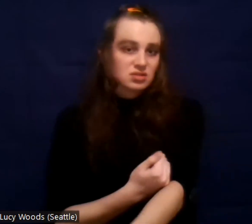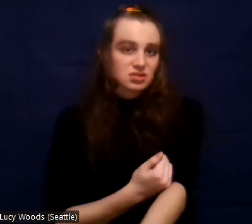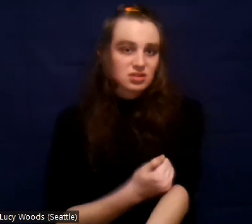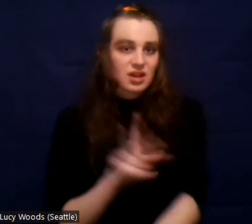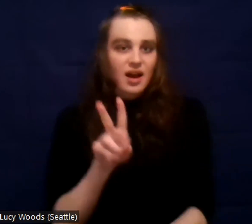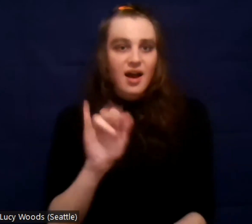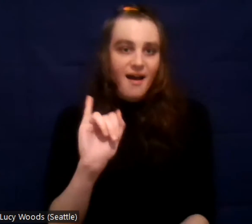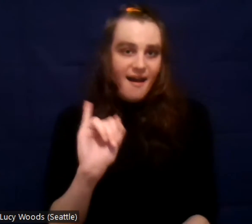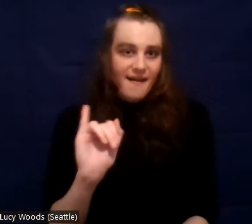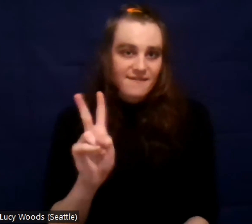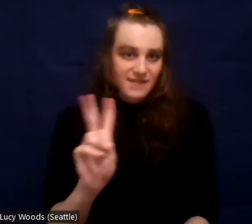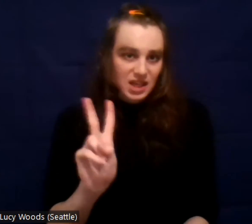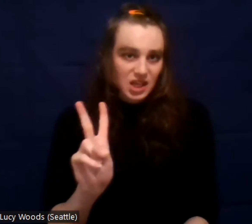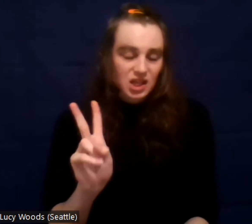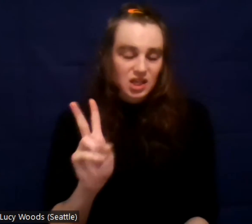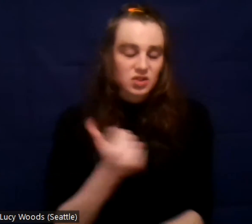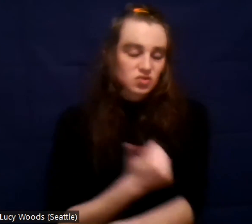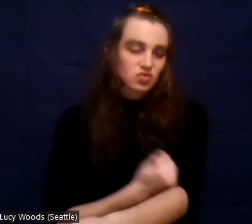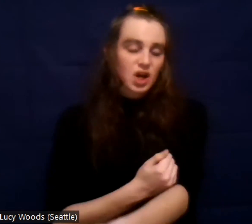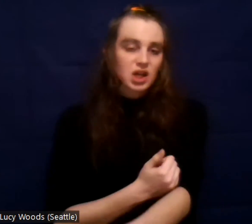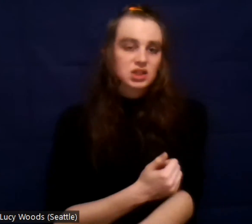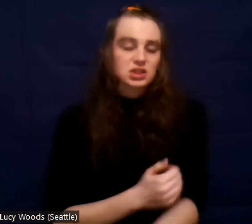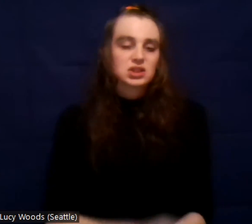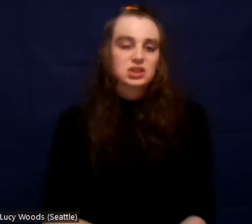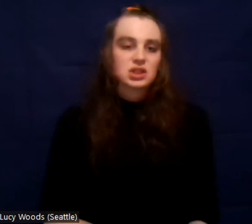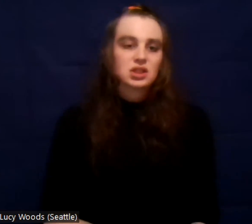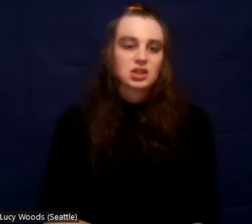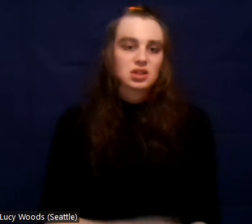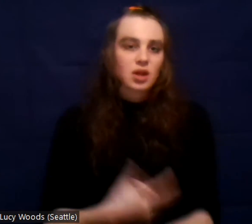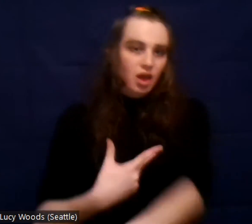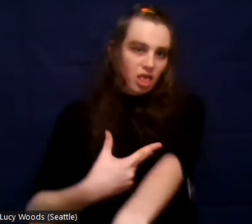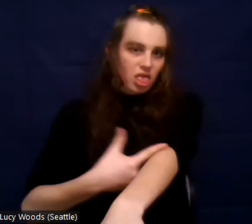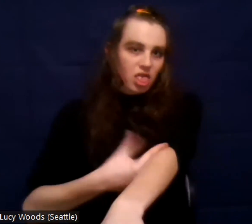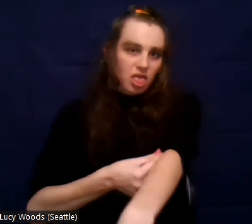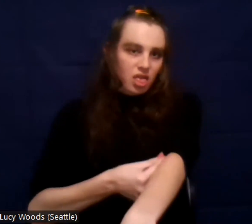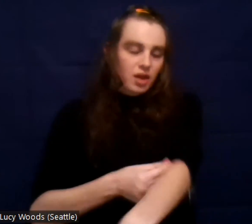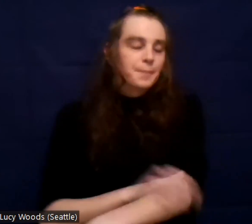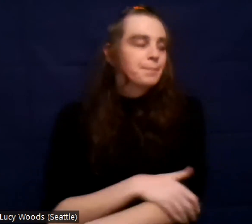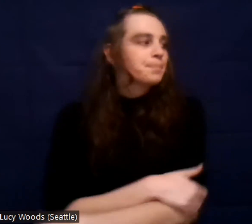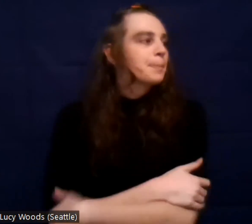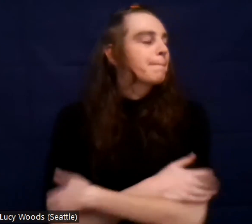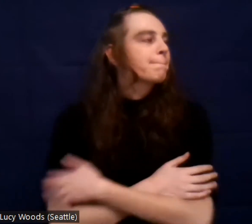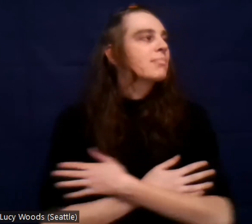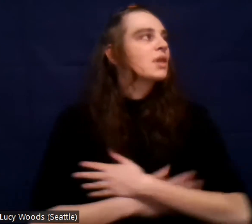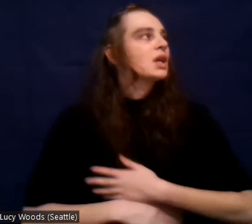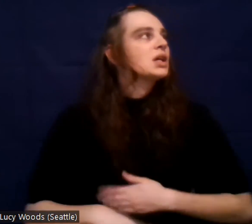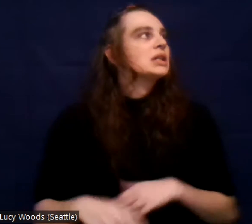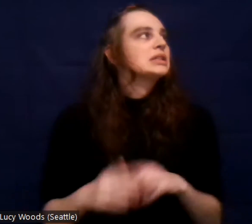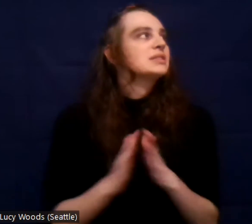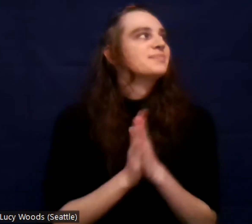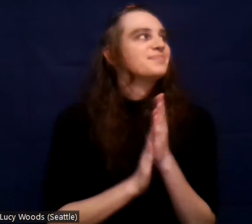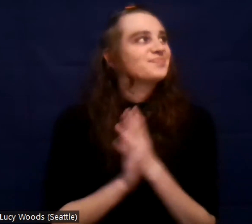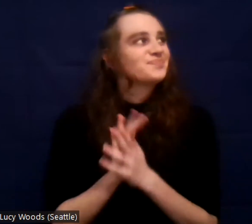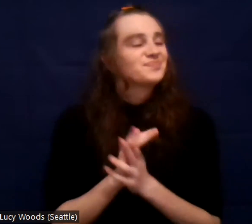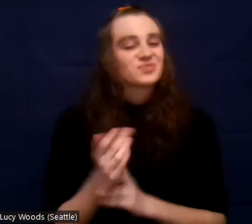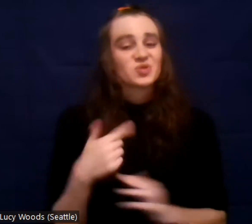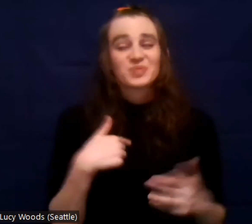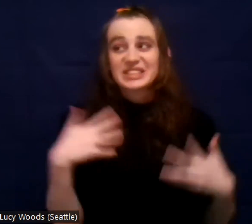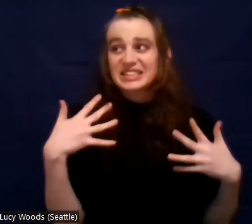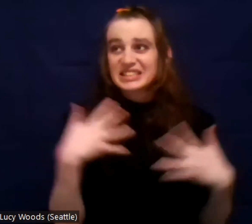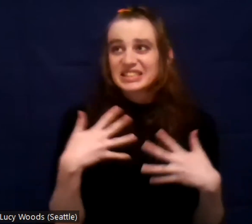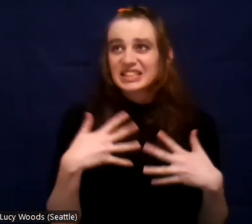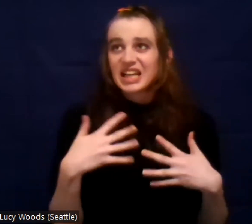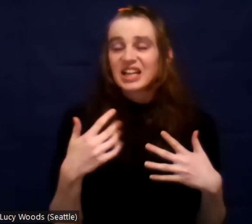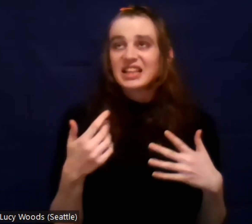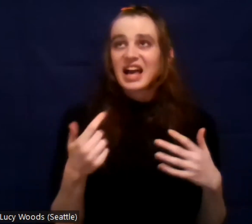didn't know how to stop. Um, and was scared that I, I, I'd leave my